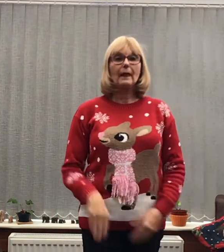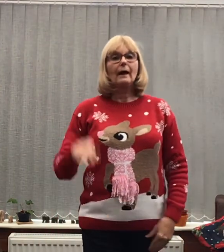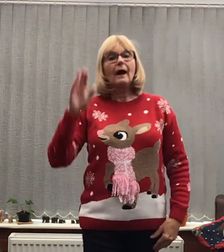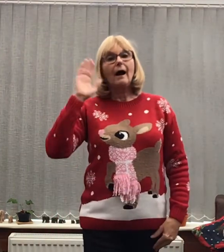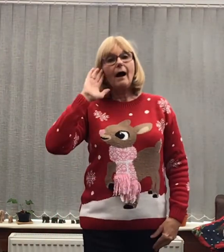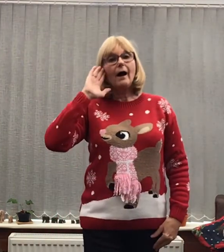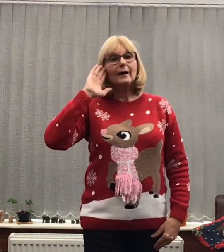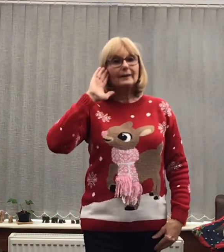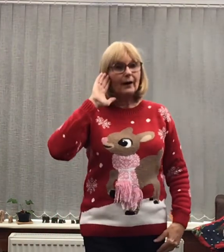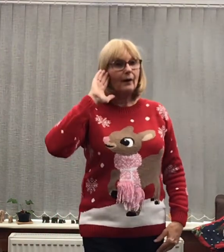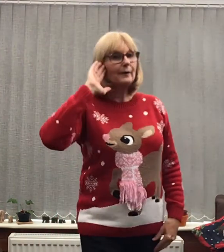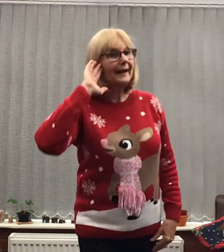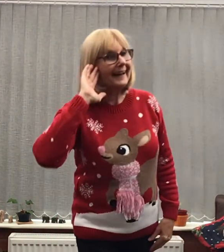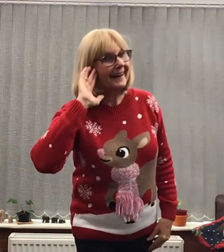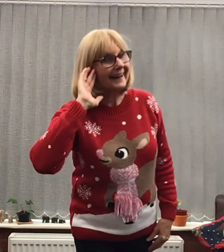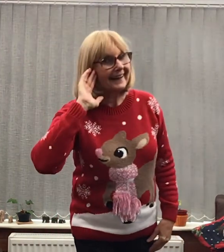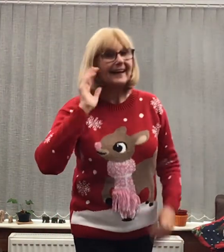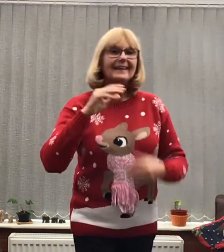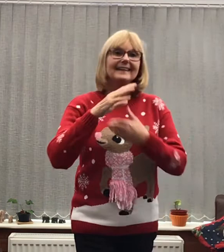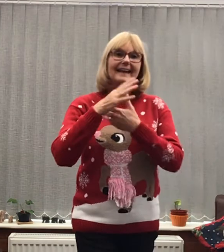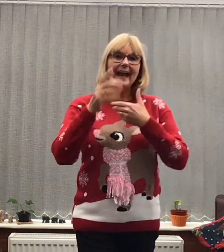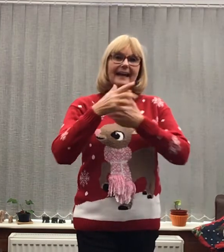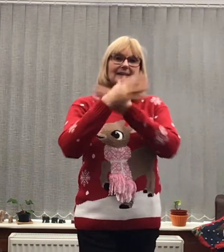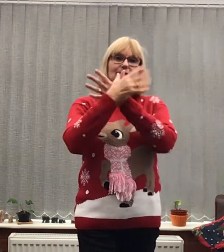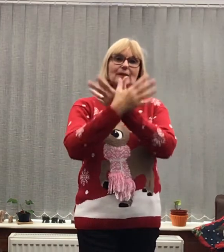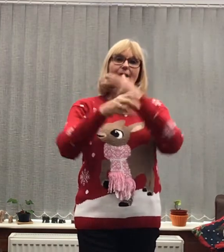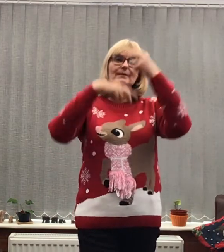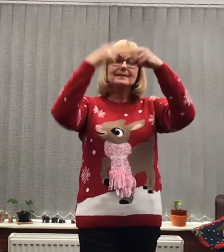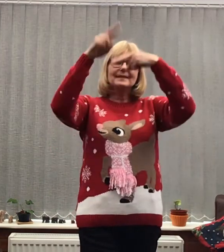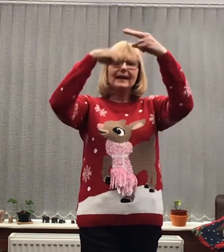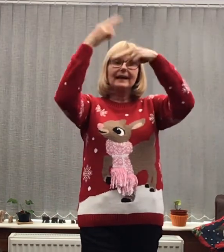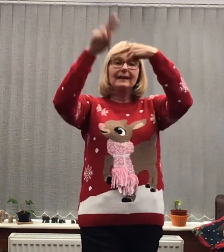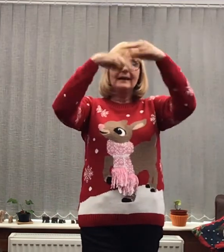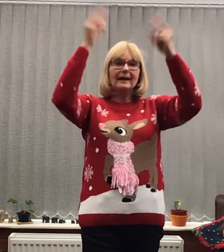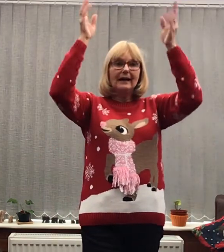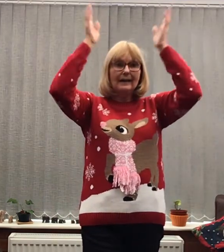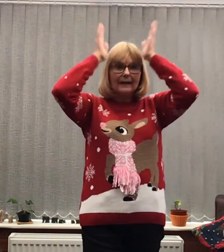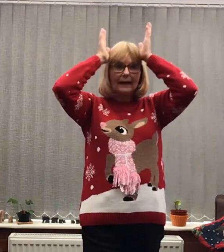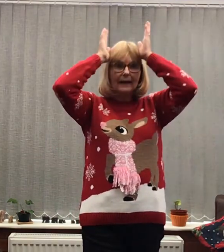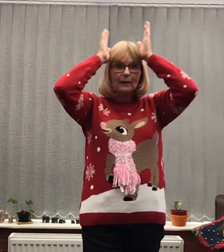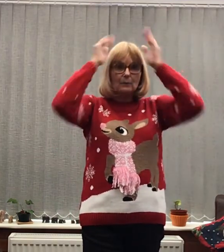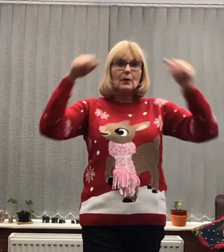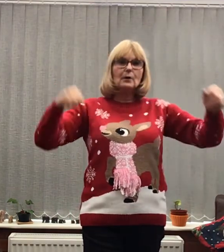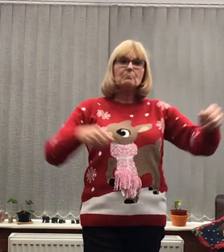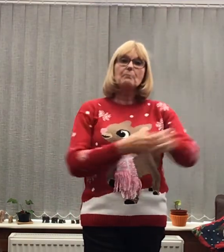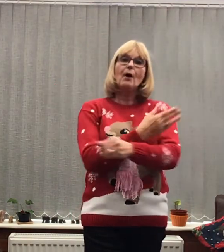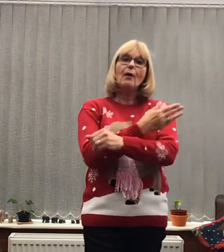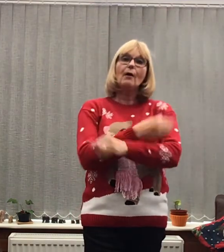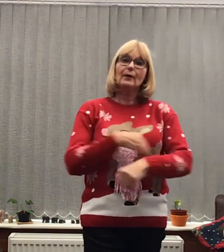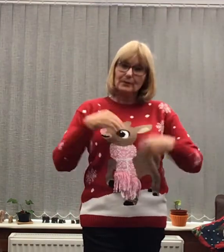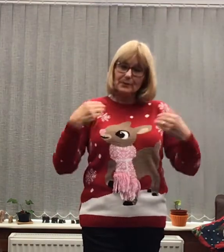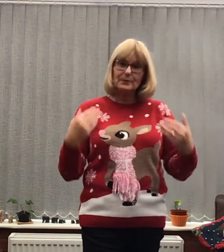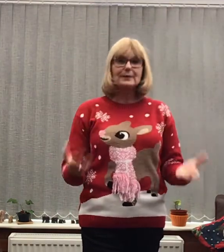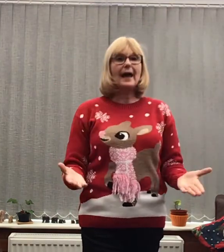Hark now hear the angels sing, a king was born today.